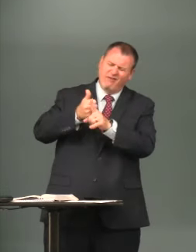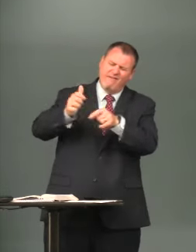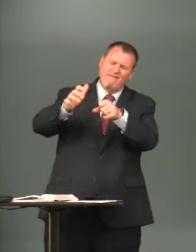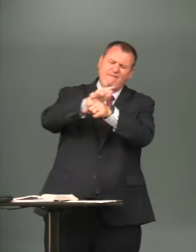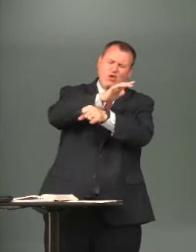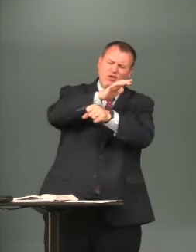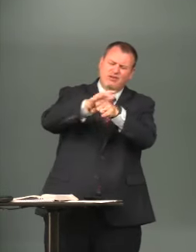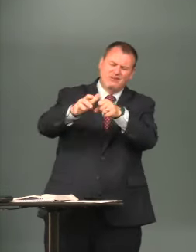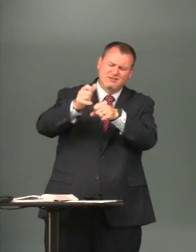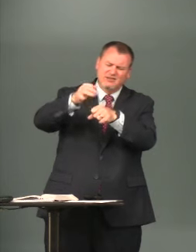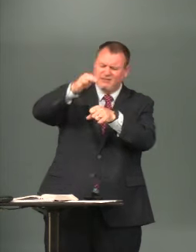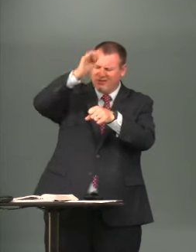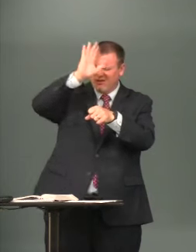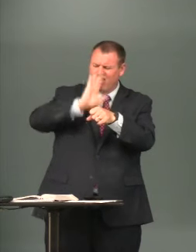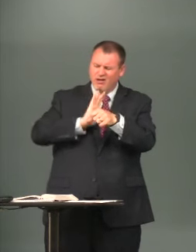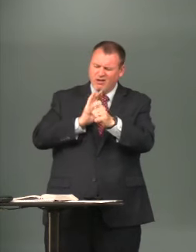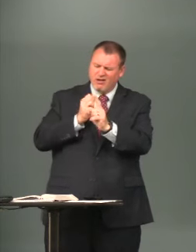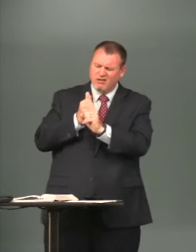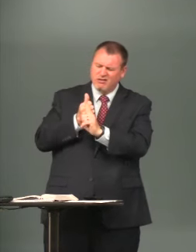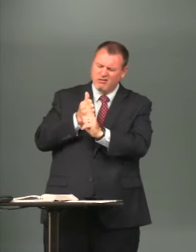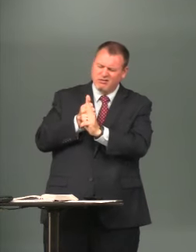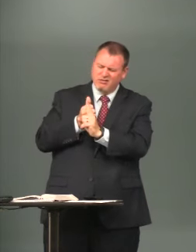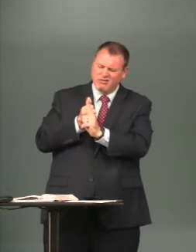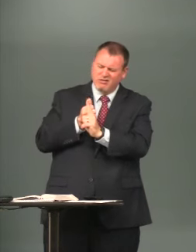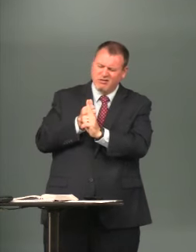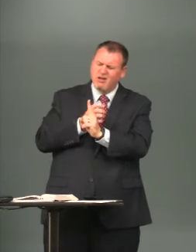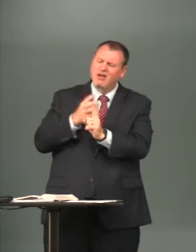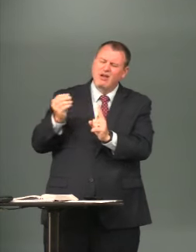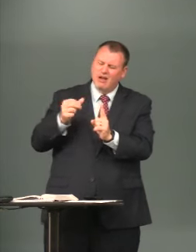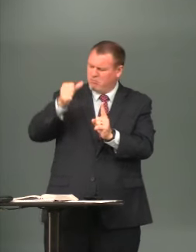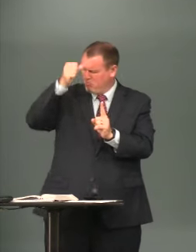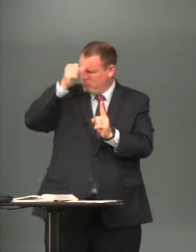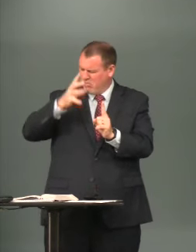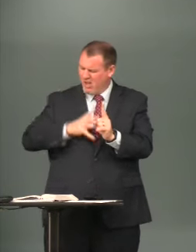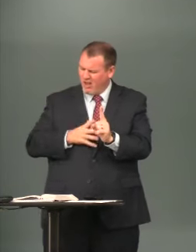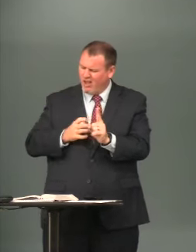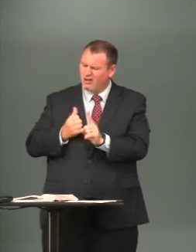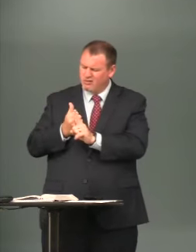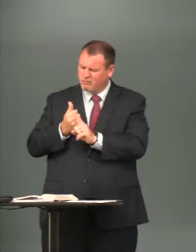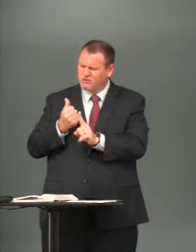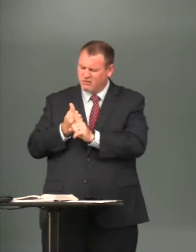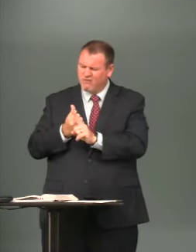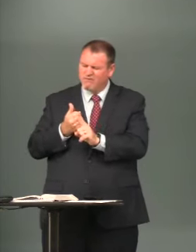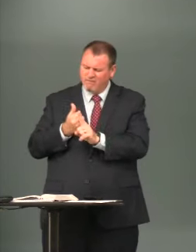for coming to earth he was fully God and fully man